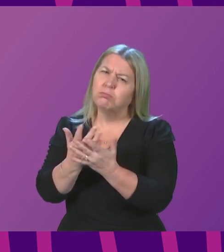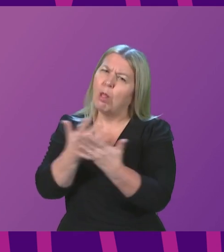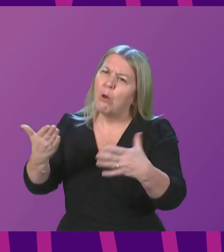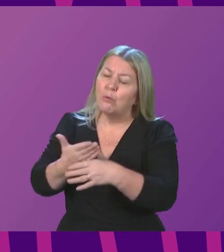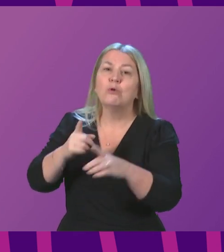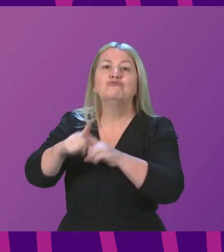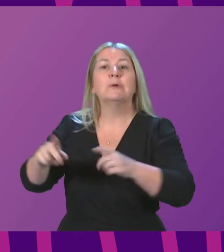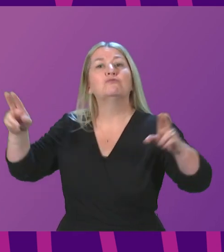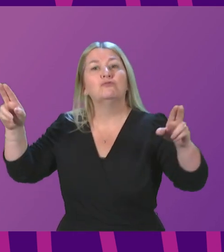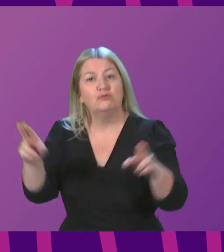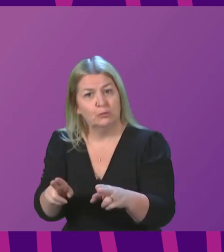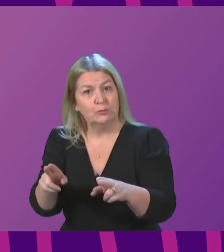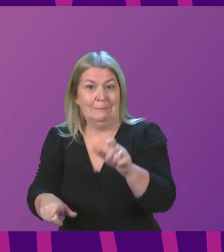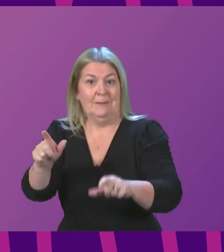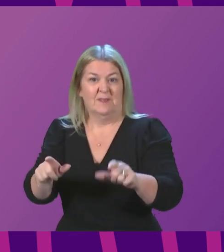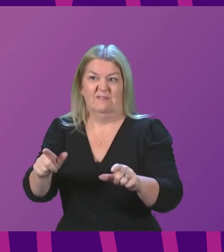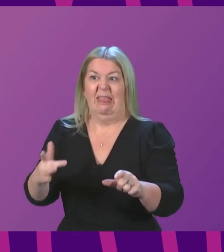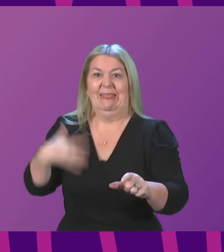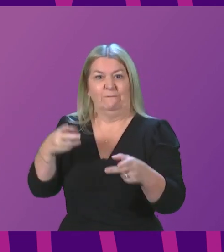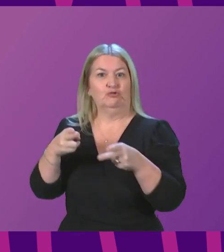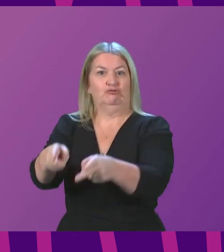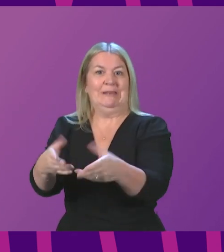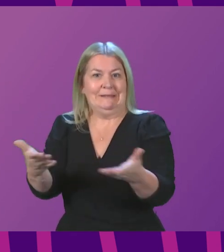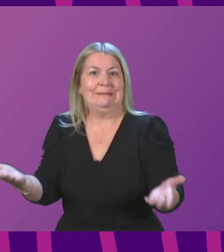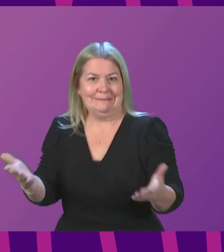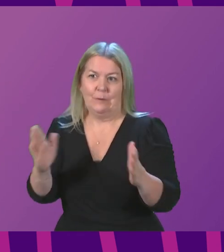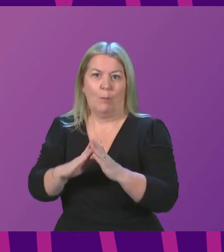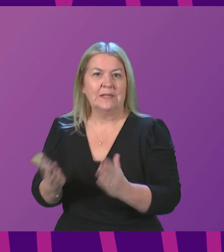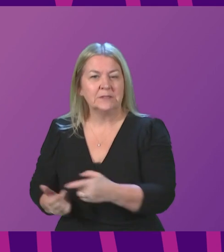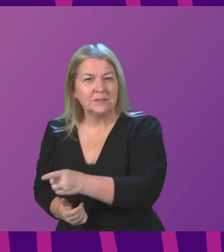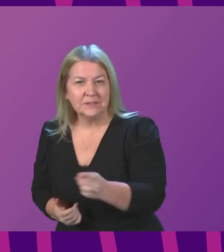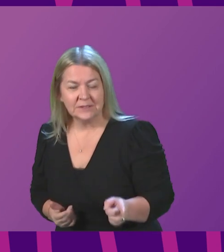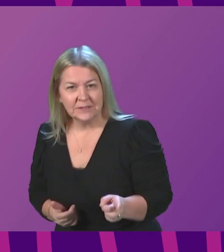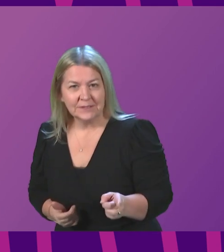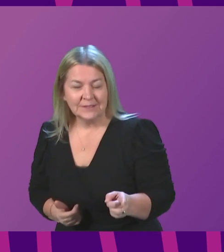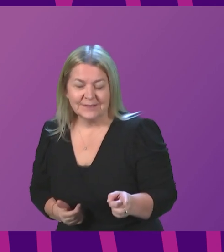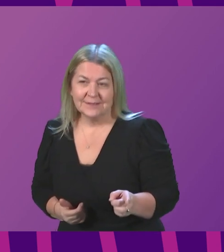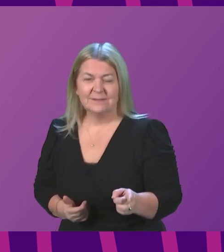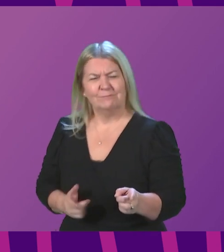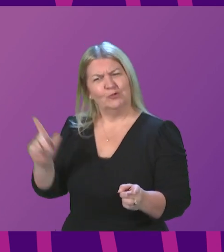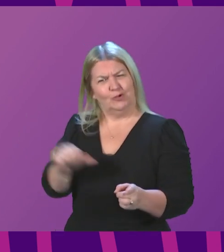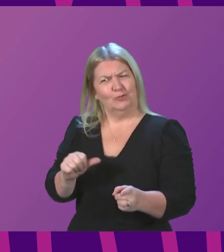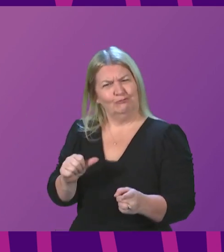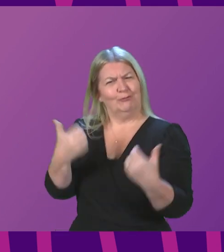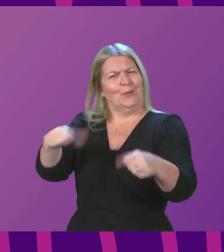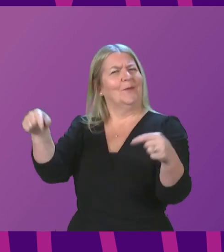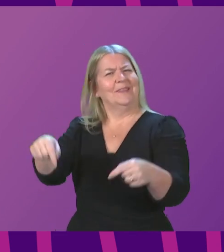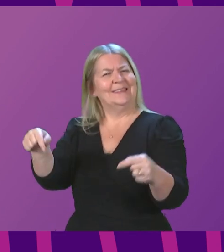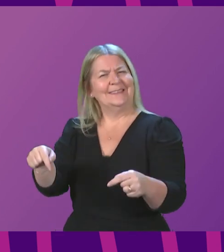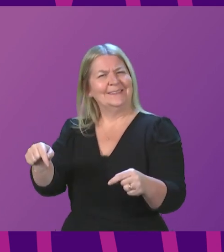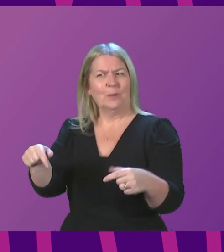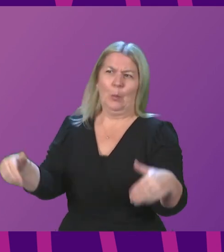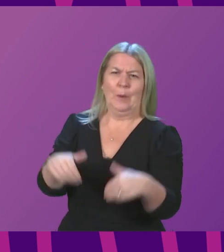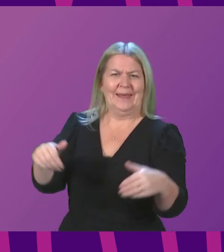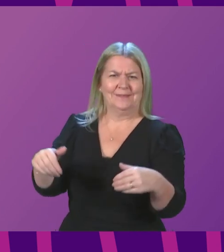If we took urgent action then, we should be taking it now. Actually, it shouldn't take a virus for us to act. COVID remains a